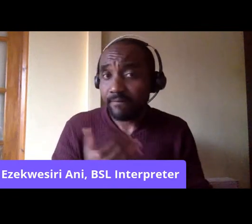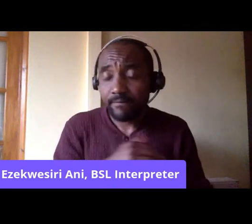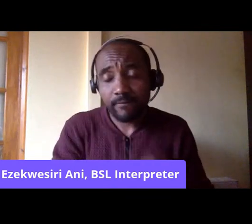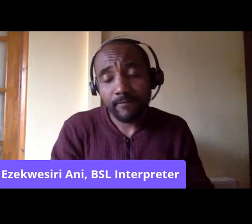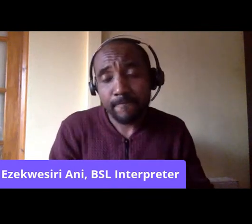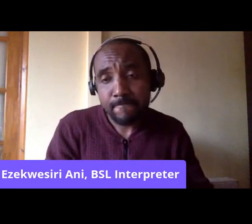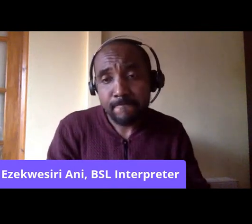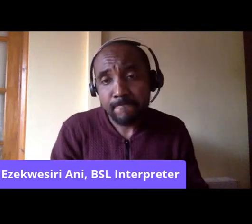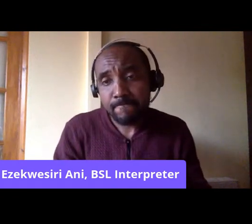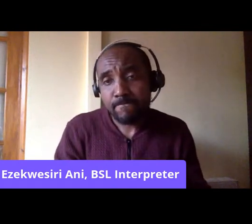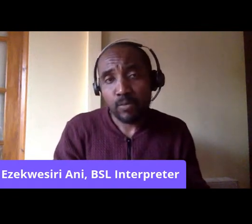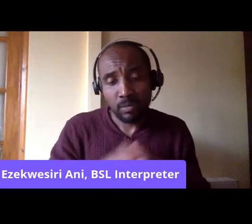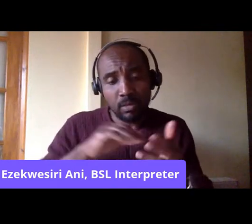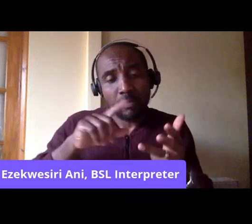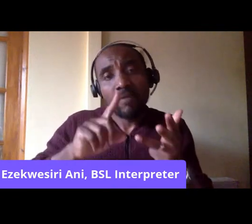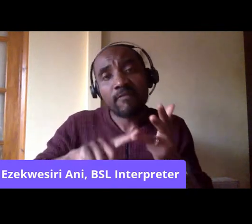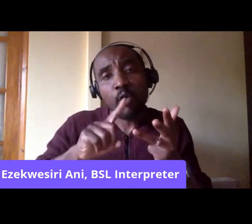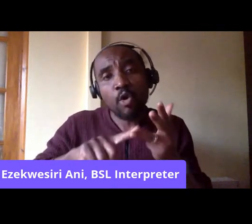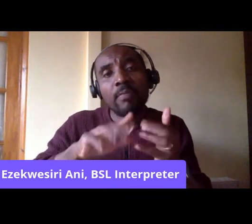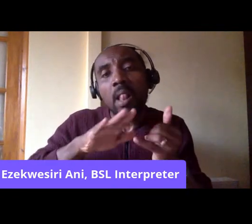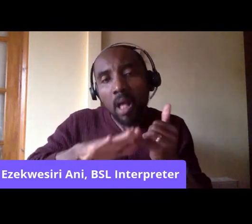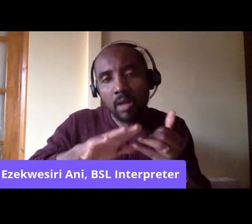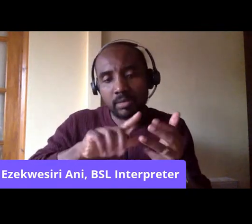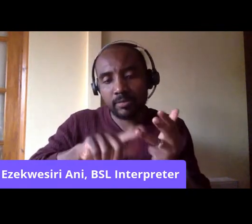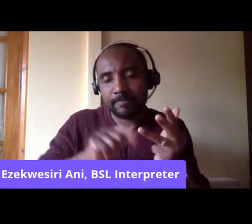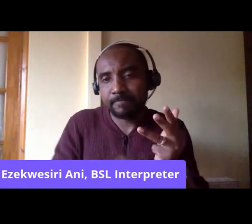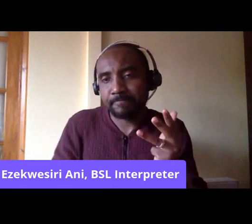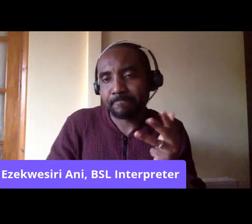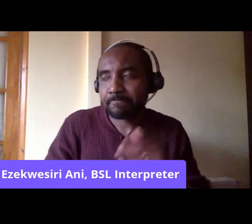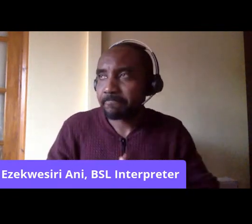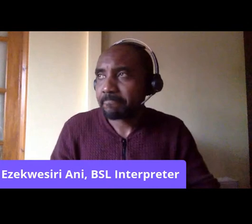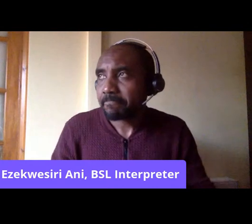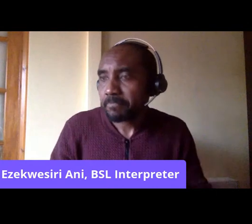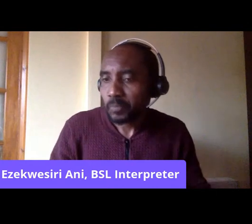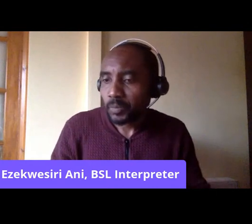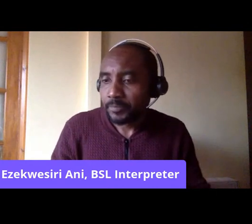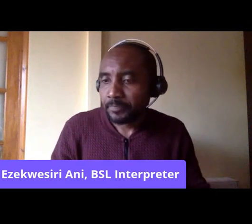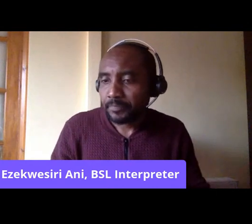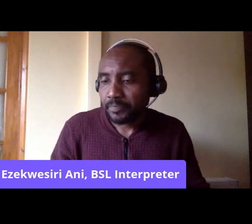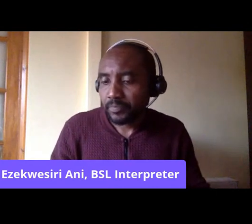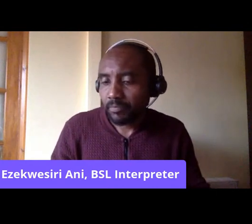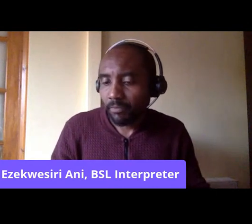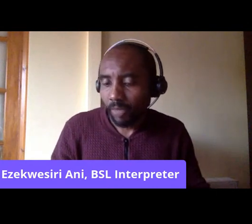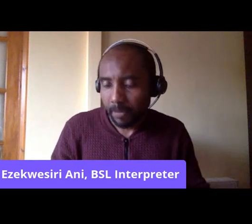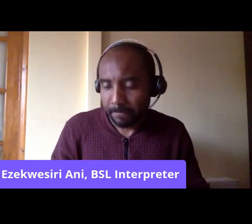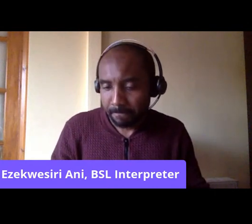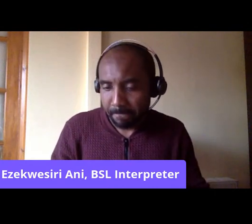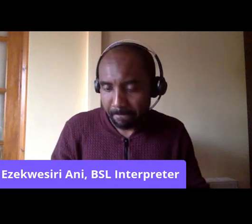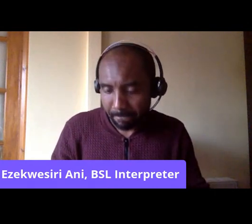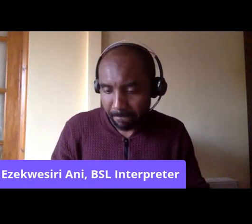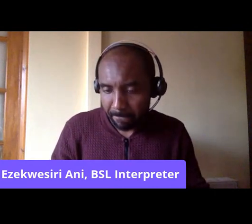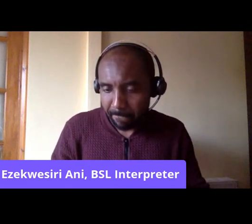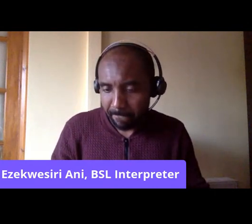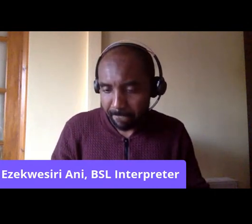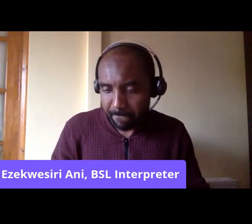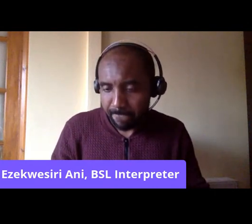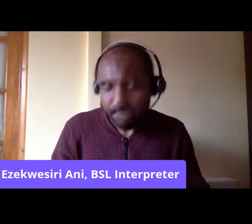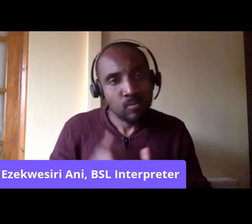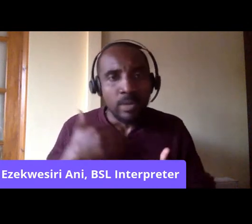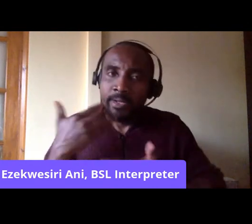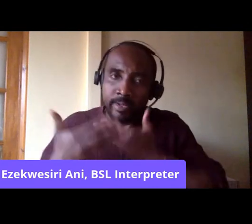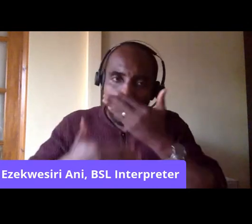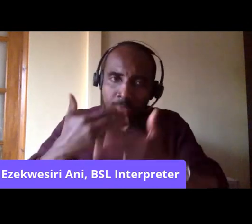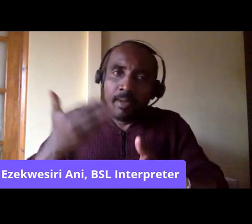And then my last point is just to emphasise what I said earlier, that the trade union